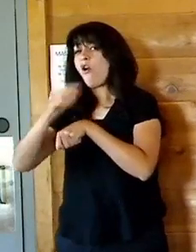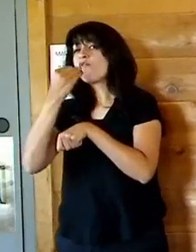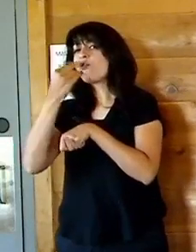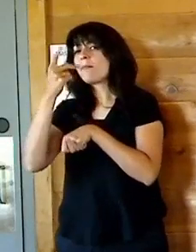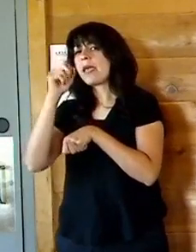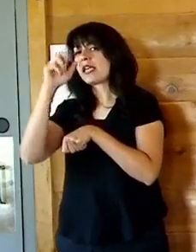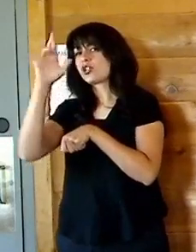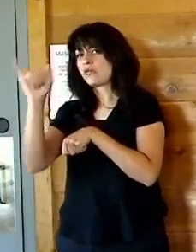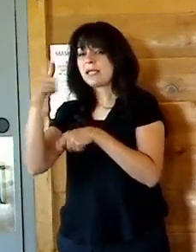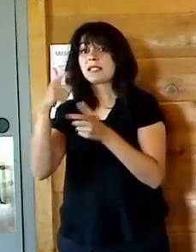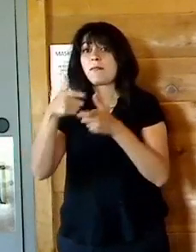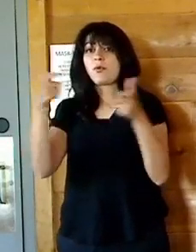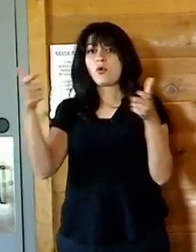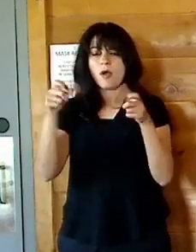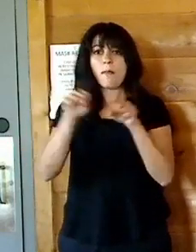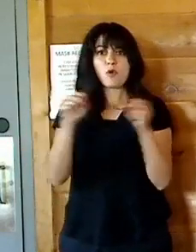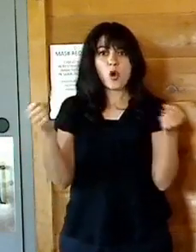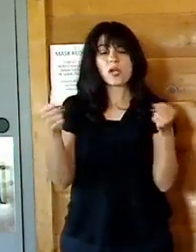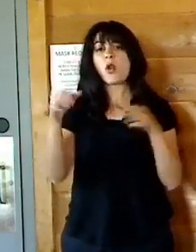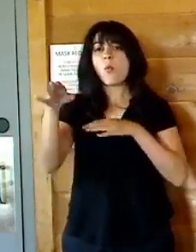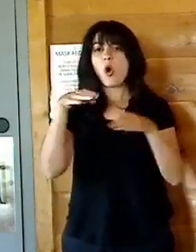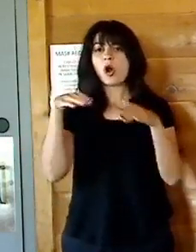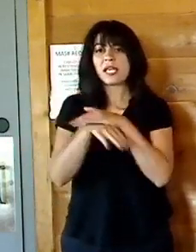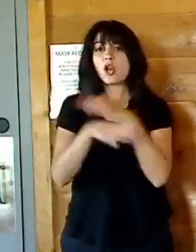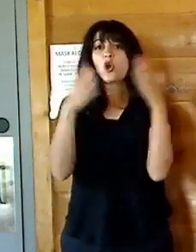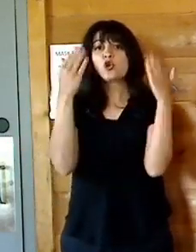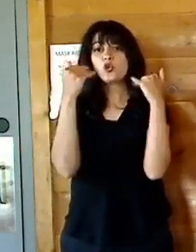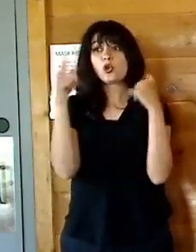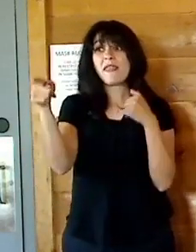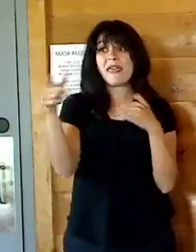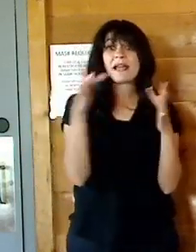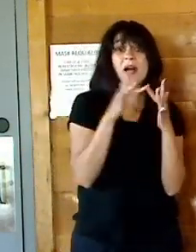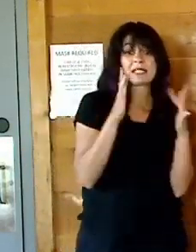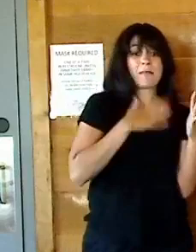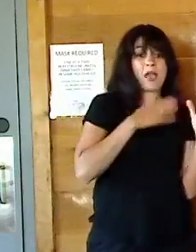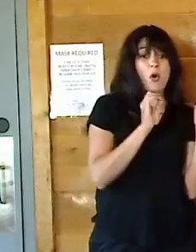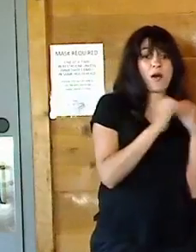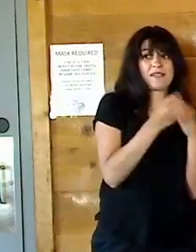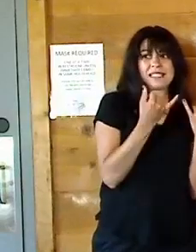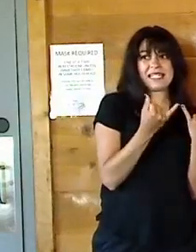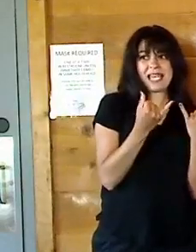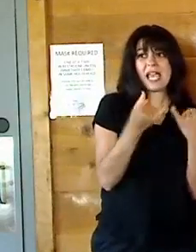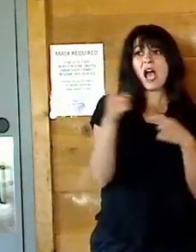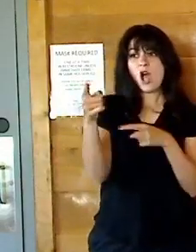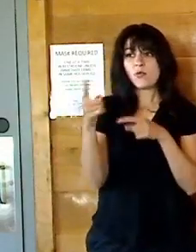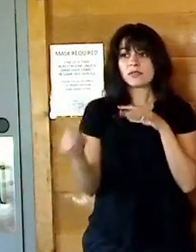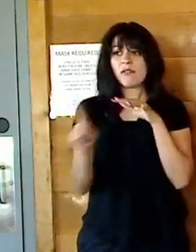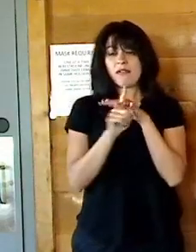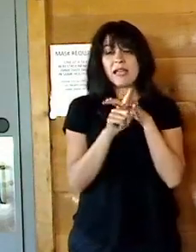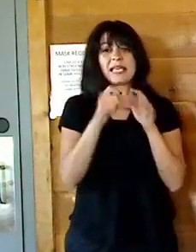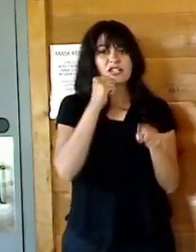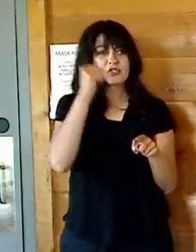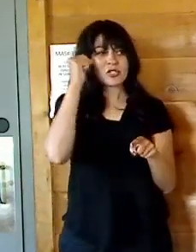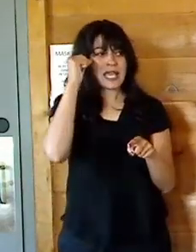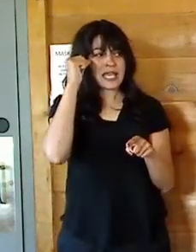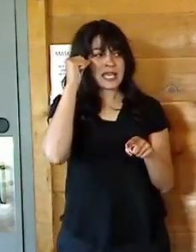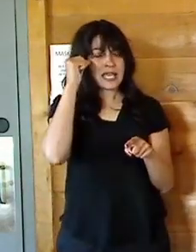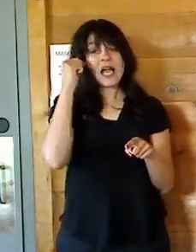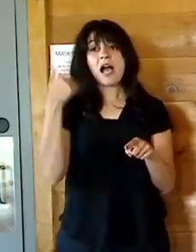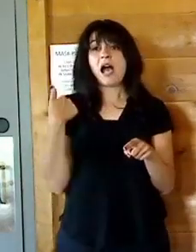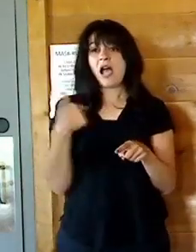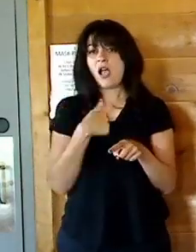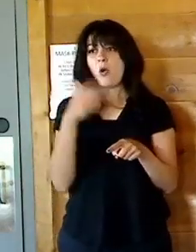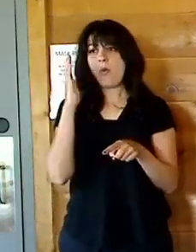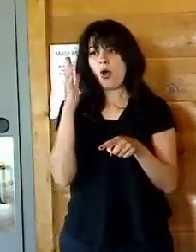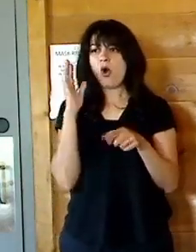with their walk-in cooler. I will tell you, they contacted my office just before I got here today. Or maybe you did. Okay, and so I will offer that we